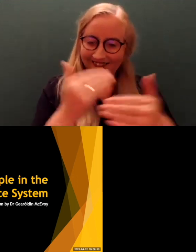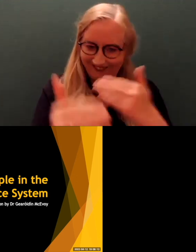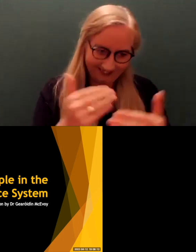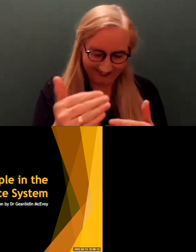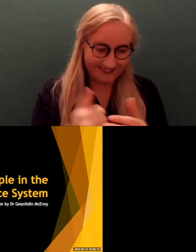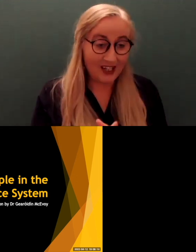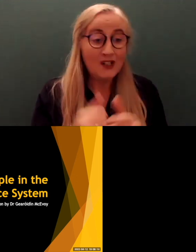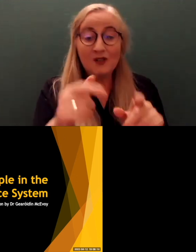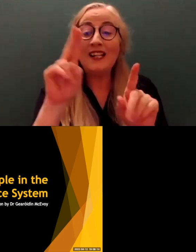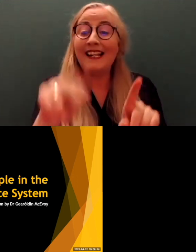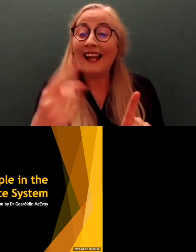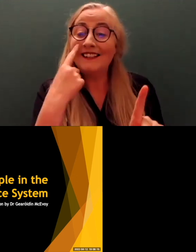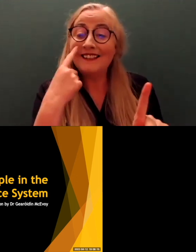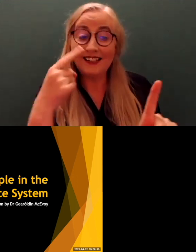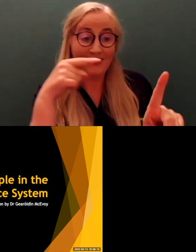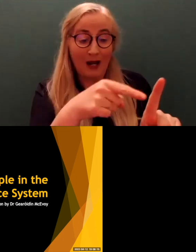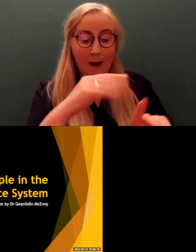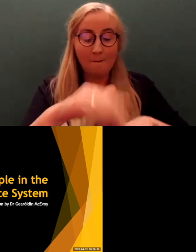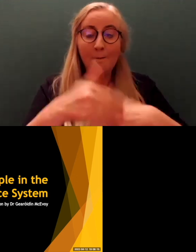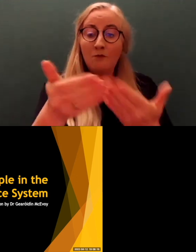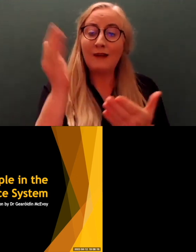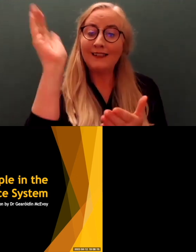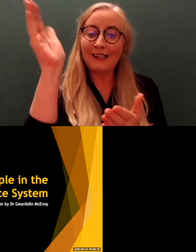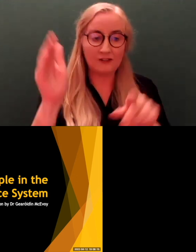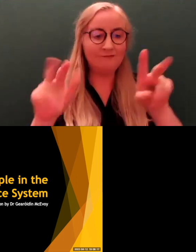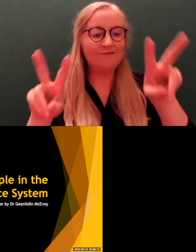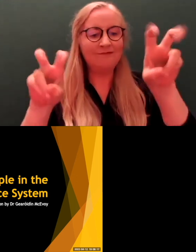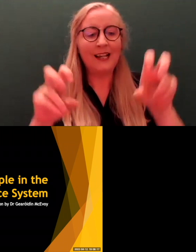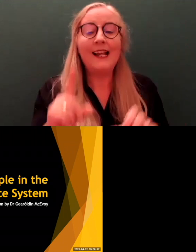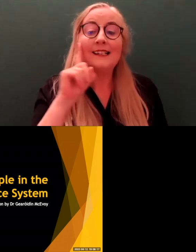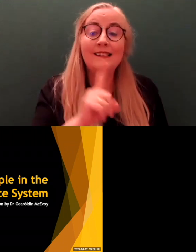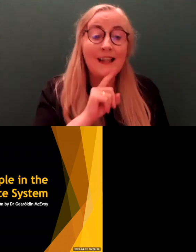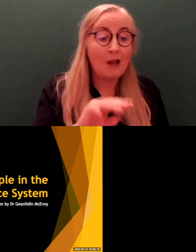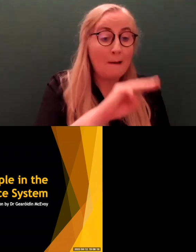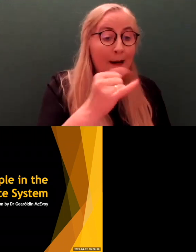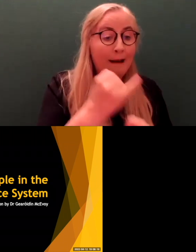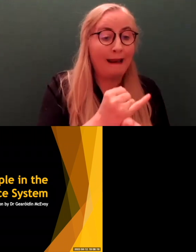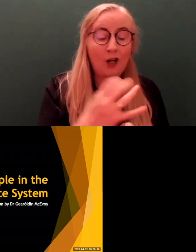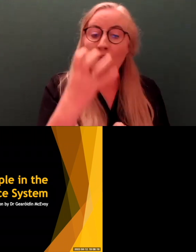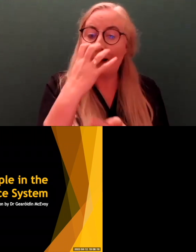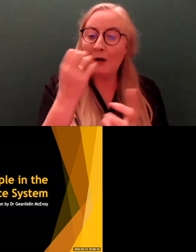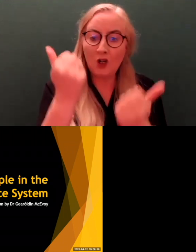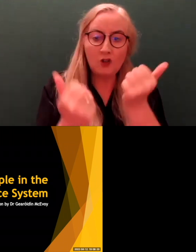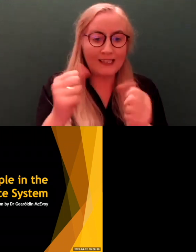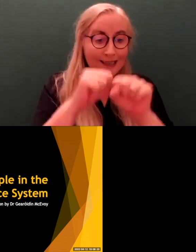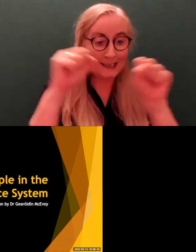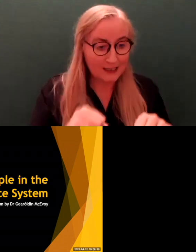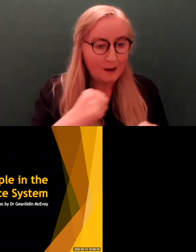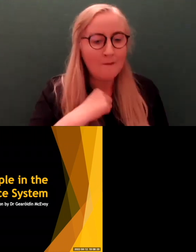see, this presentation is about deaf people in the criminal justice system, and my name is Dr. Girodine